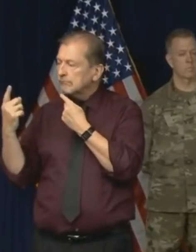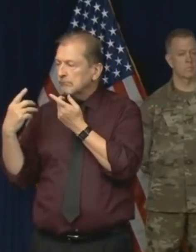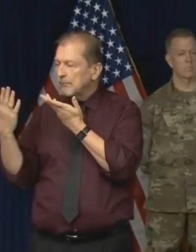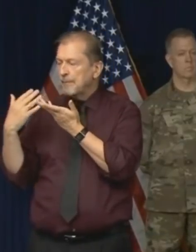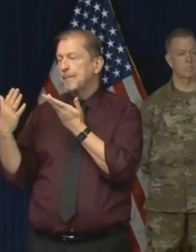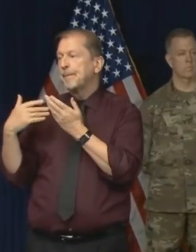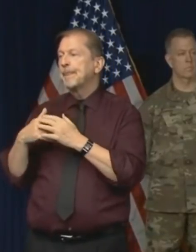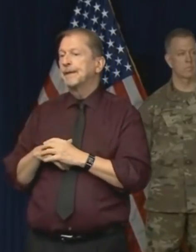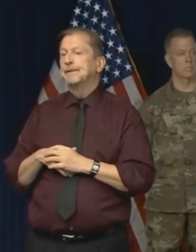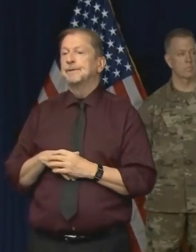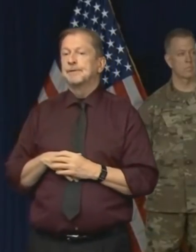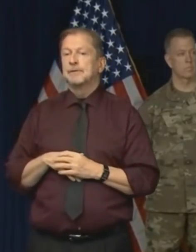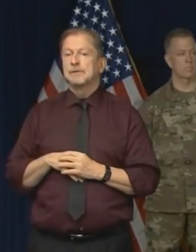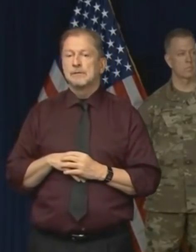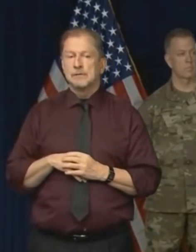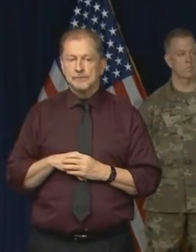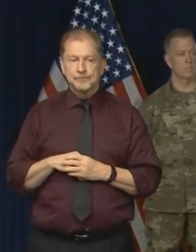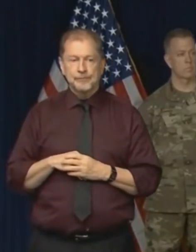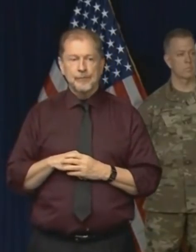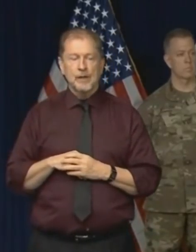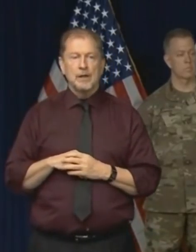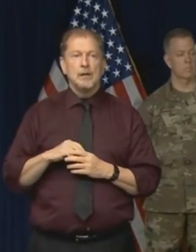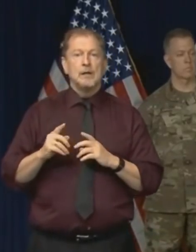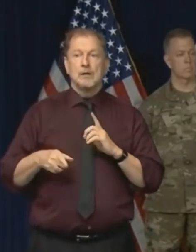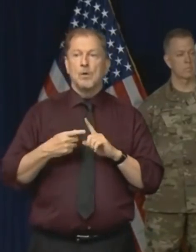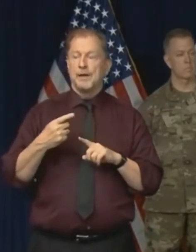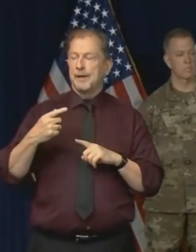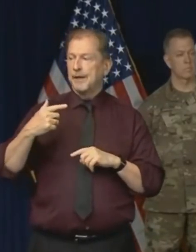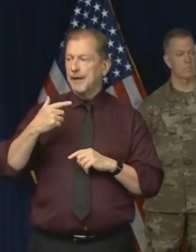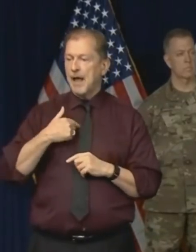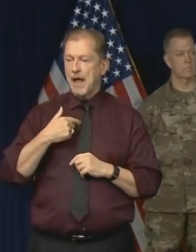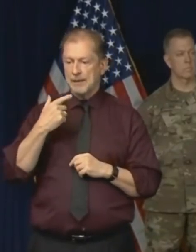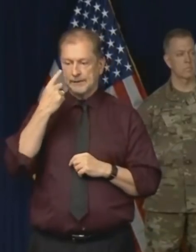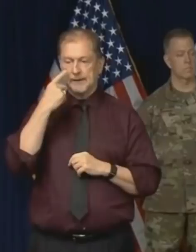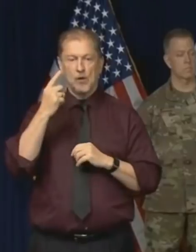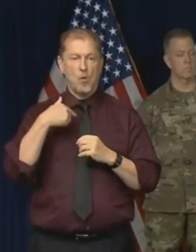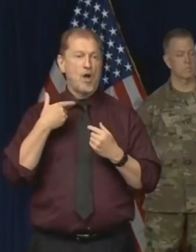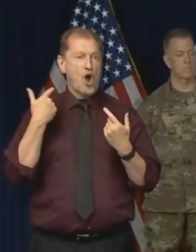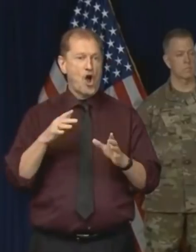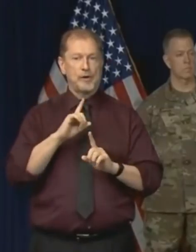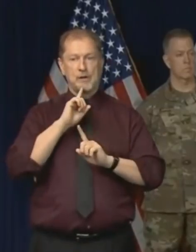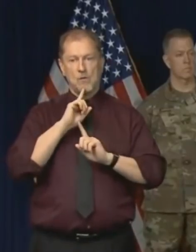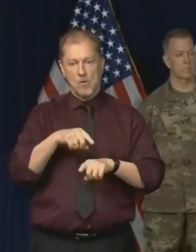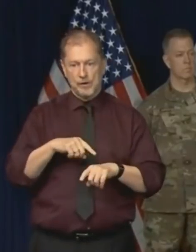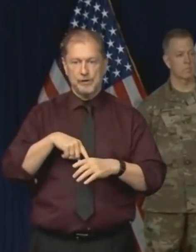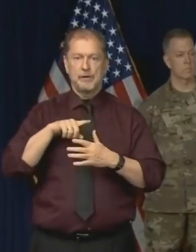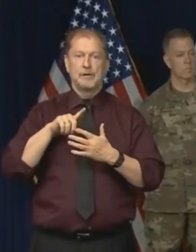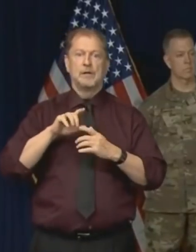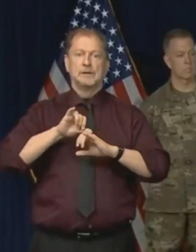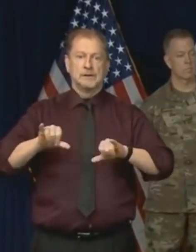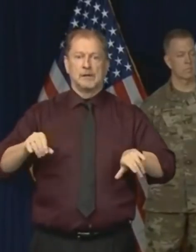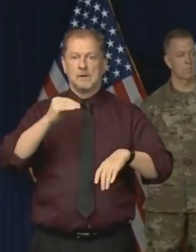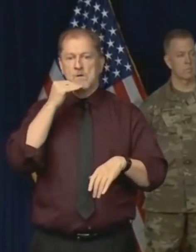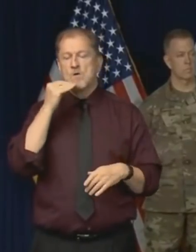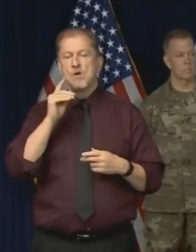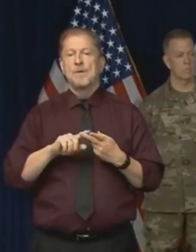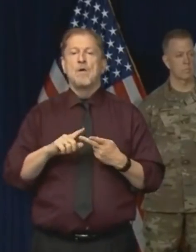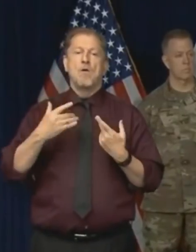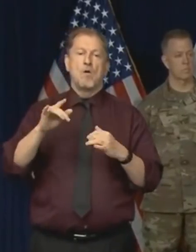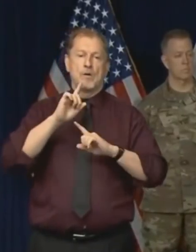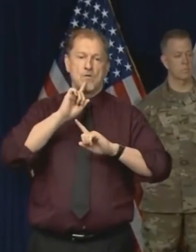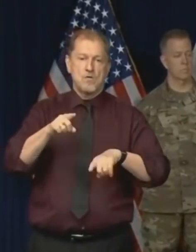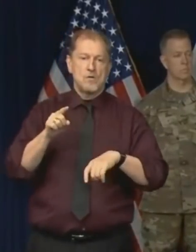I think it's something that when I look at the mitigation measures that we should be contemplating and making adjustments to,